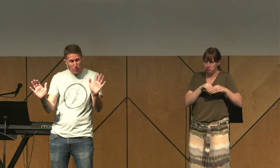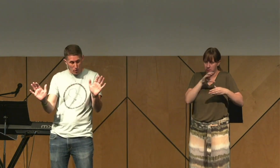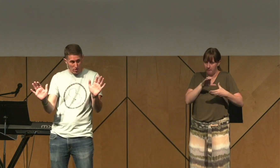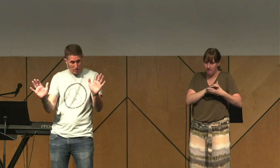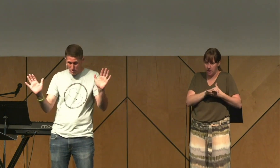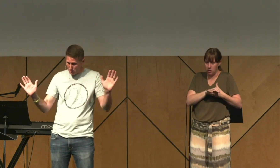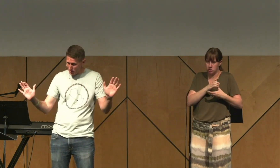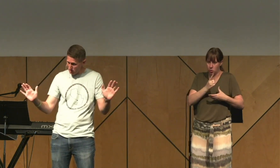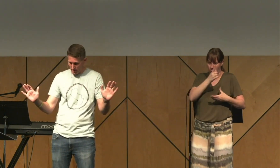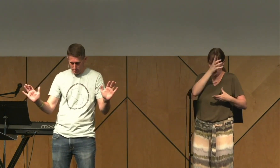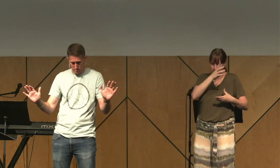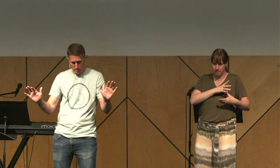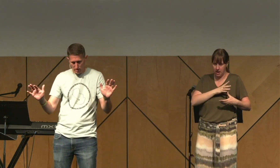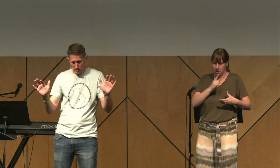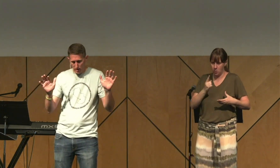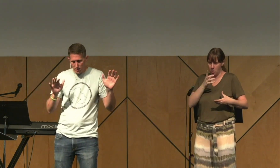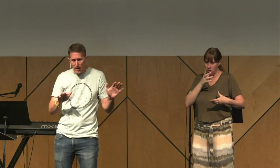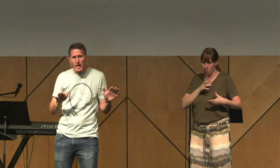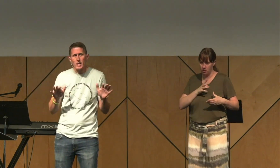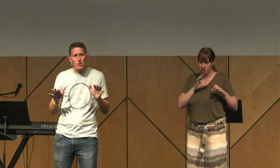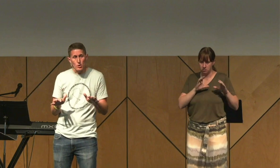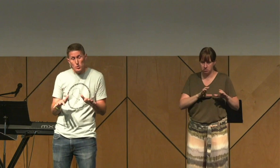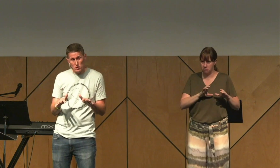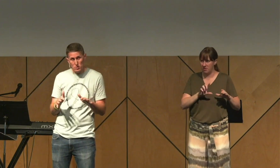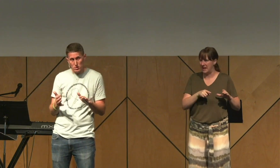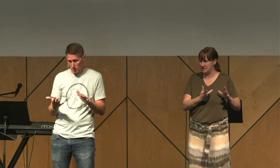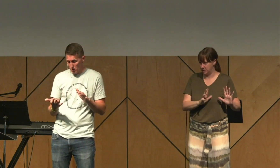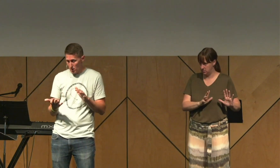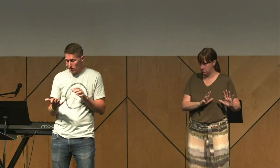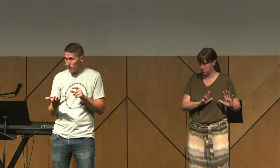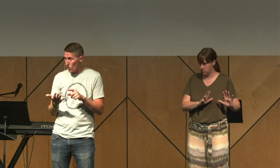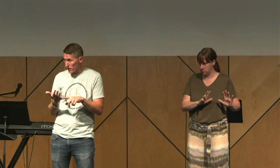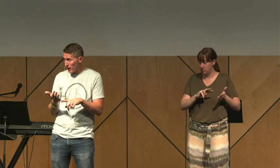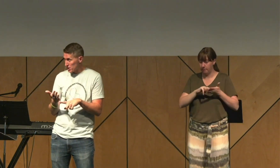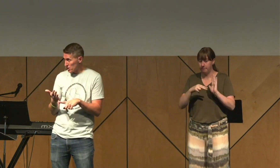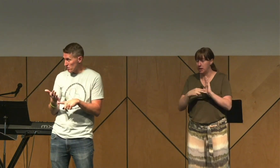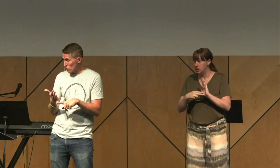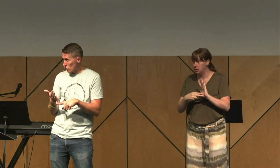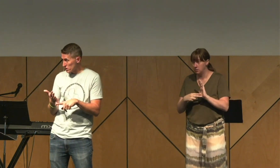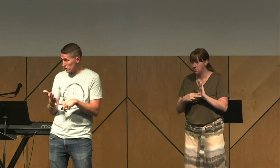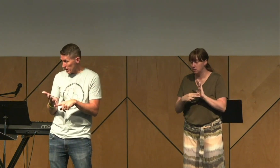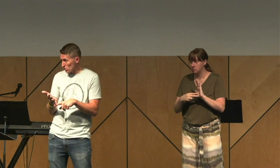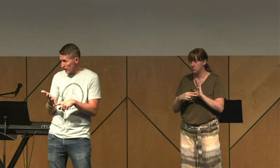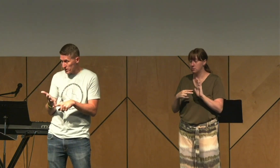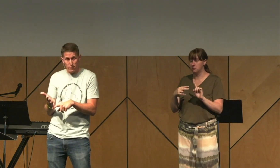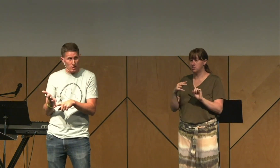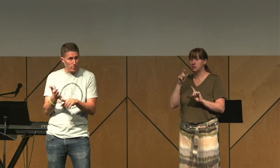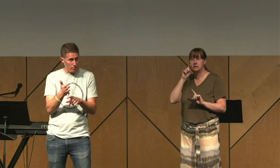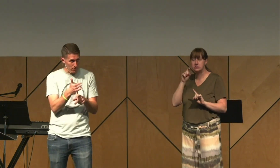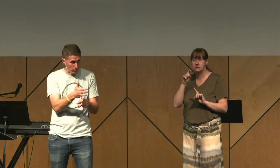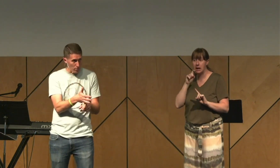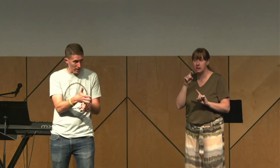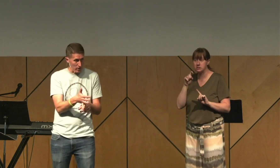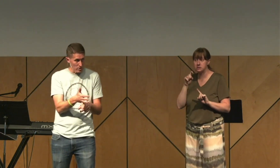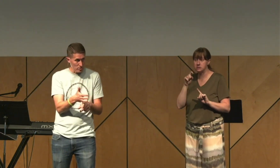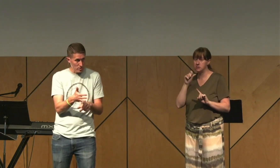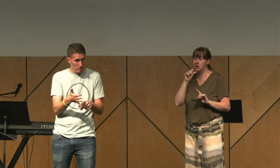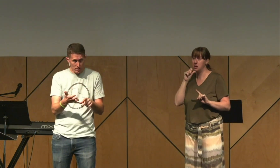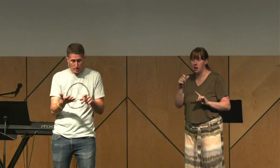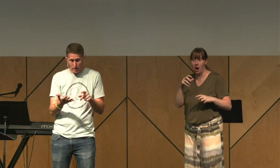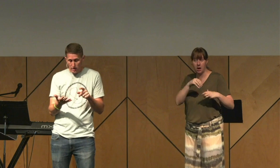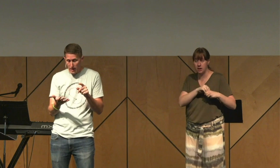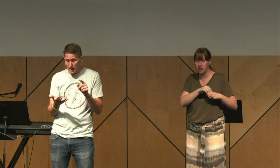Therefore, let me just be clear. That includes fornication, which is sexual activity before